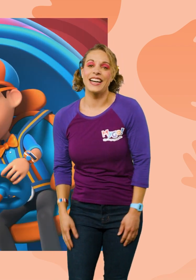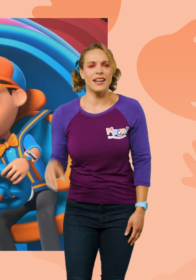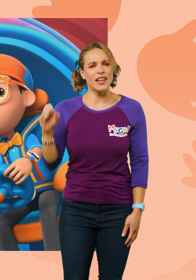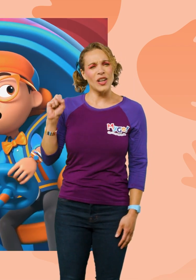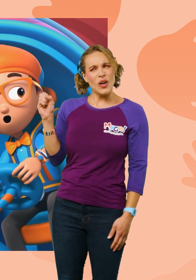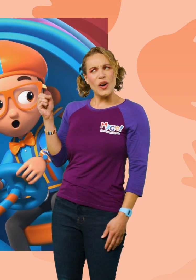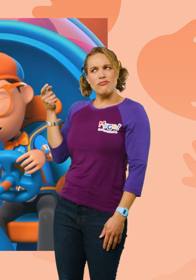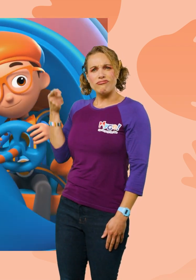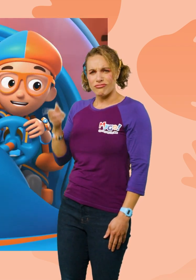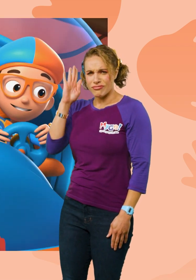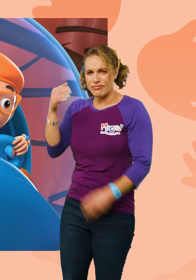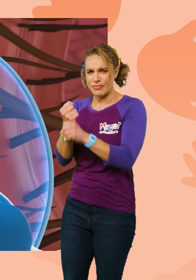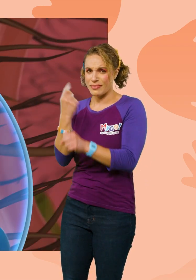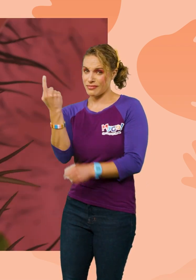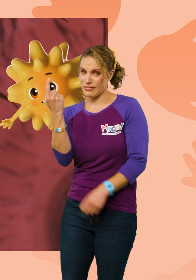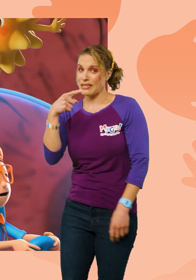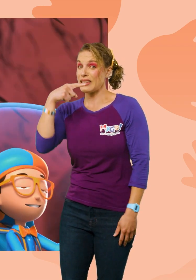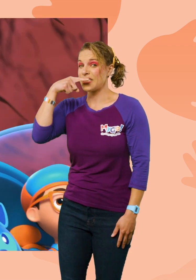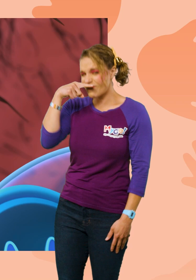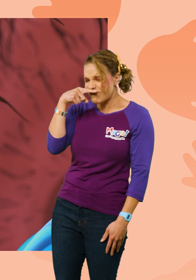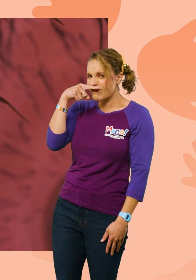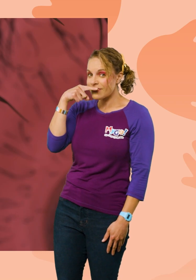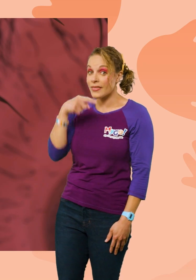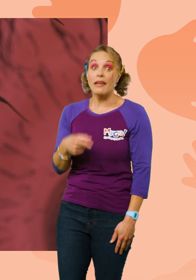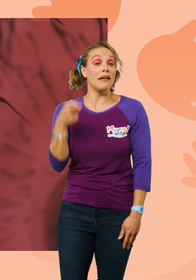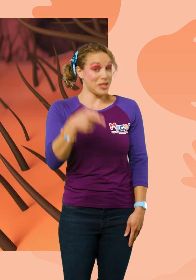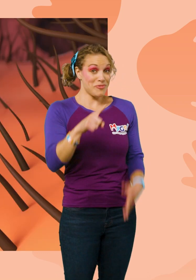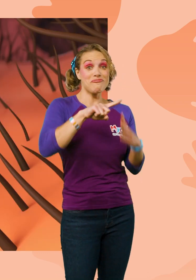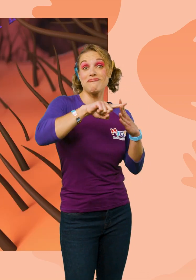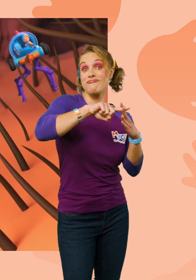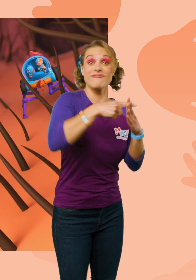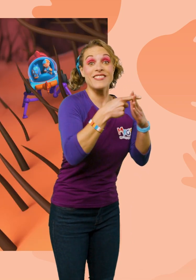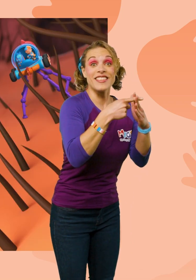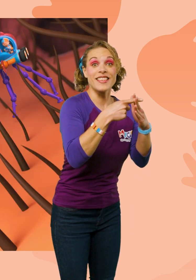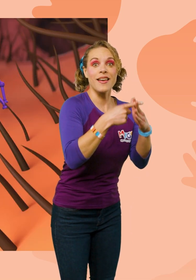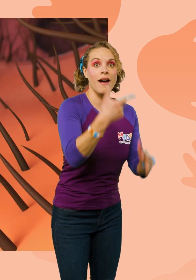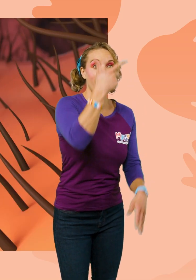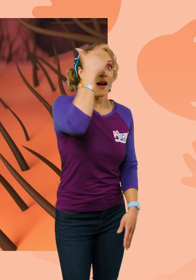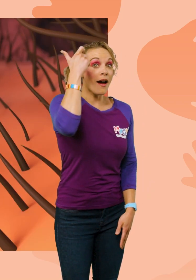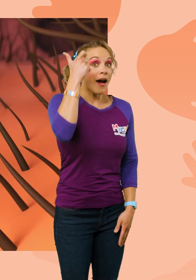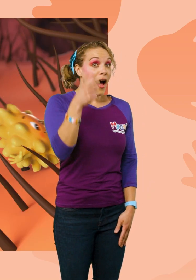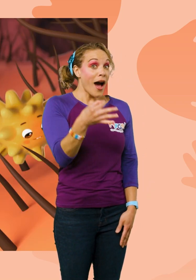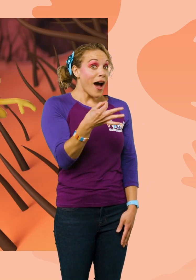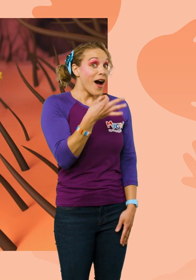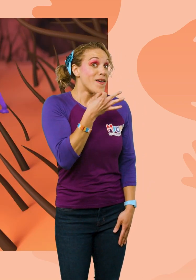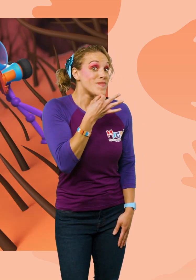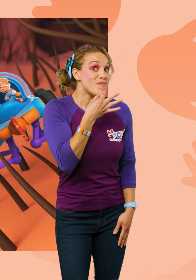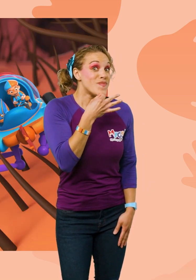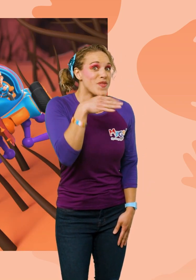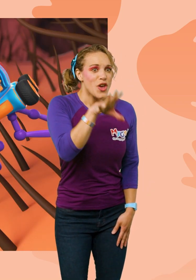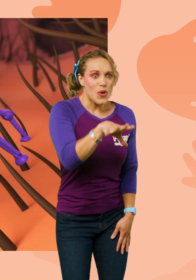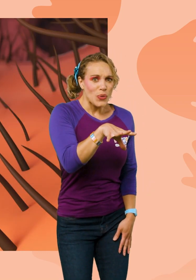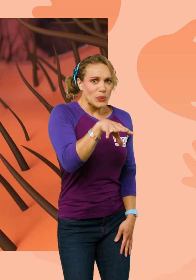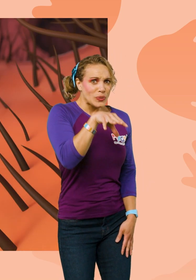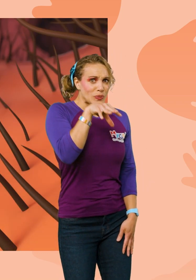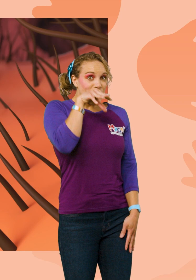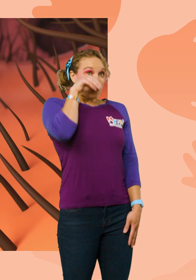So, this will make someone sneeze? This is just a start! Since a sniff is coming!